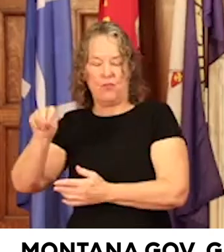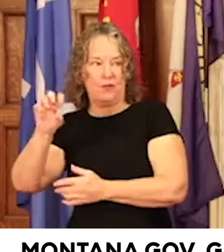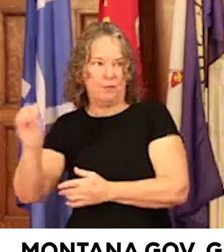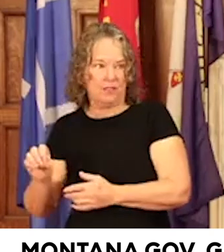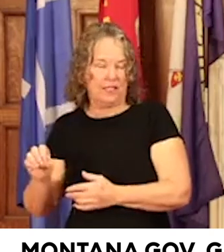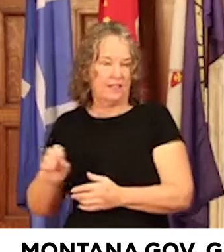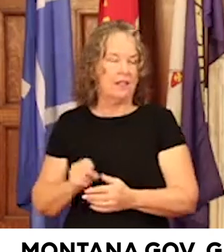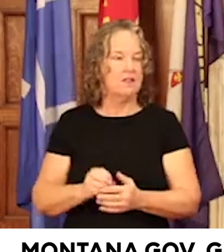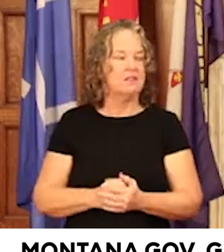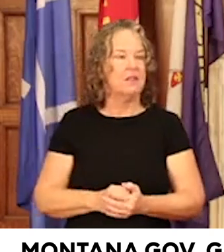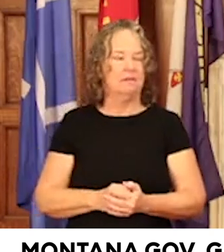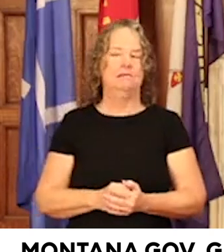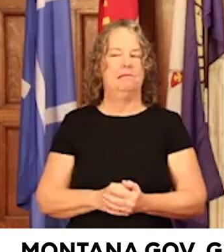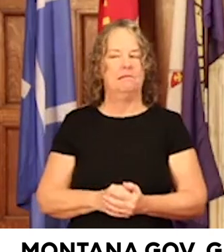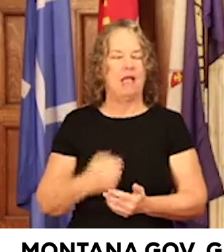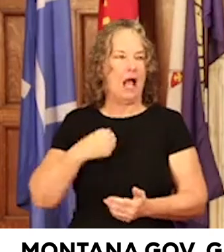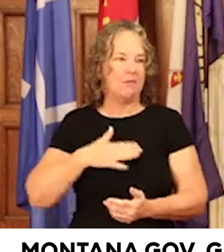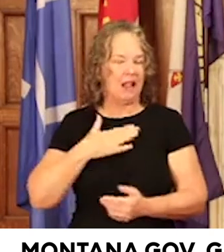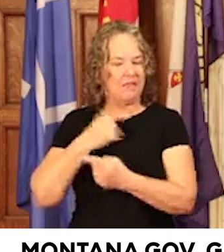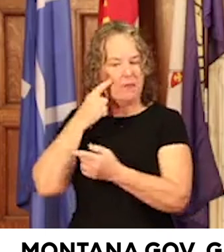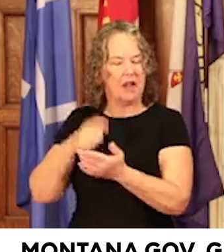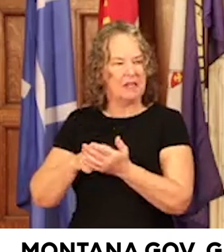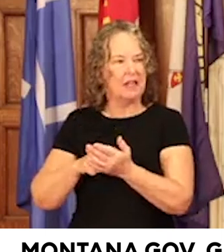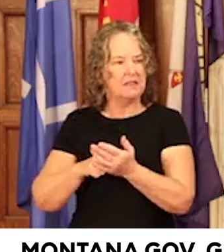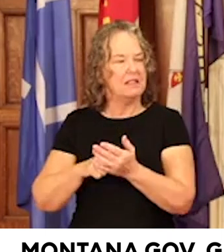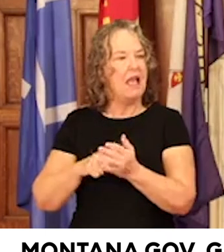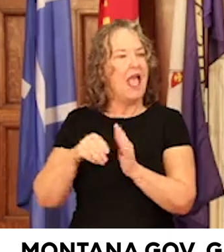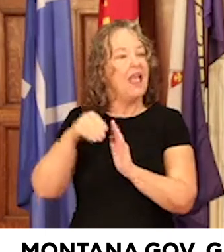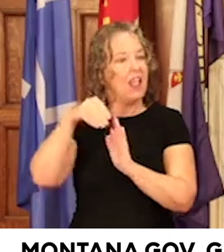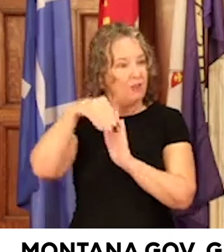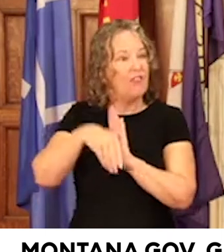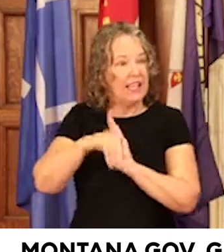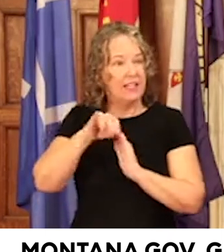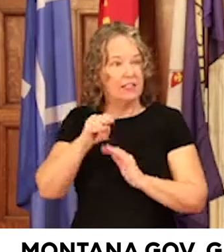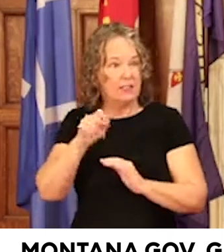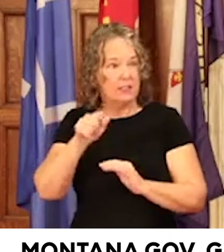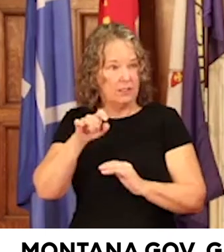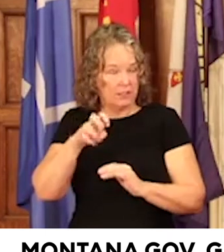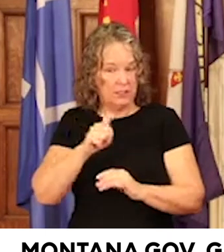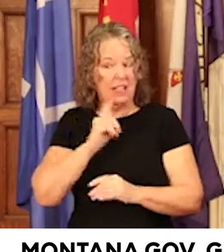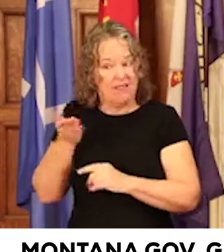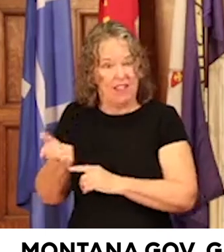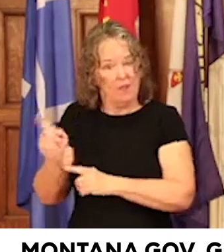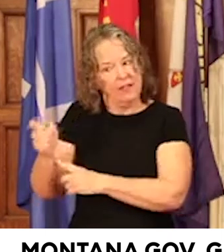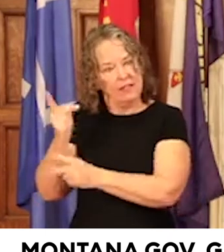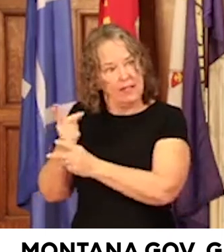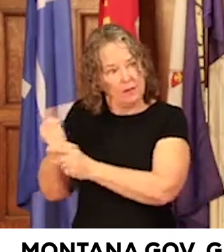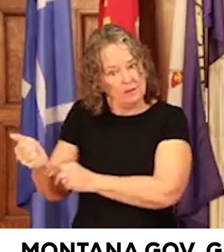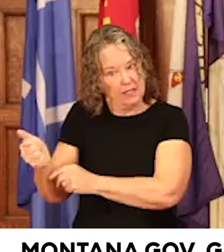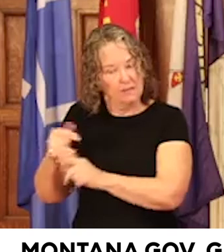I'm glad they recognize that inflation exists and they have to take care of themselves. But we need to take care of the people of Montana.